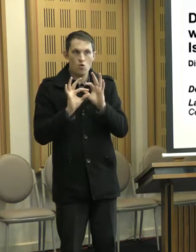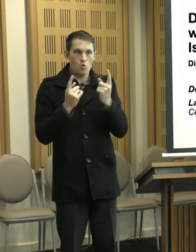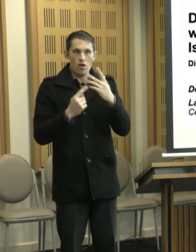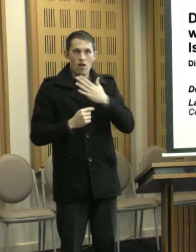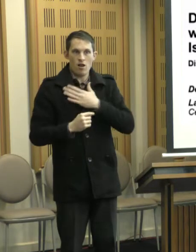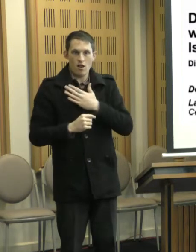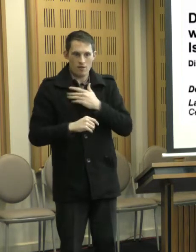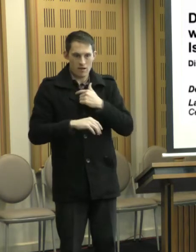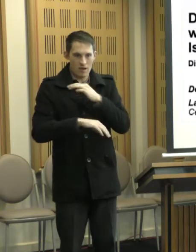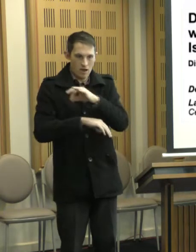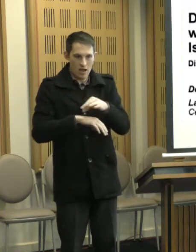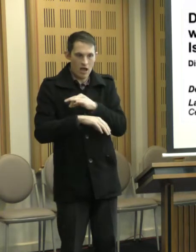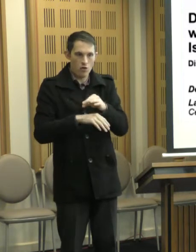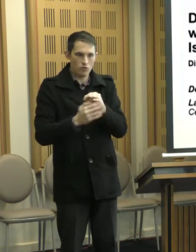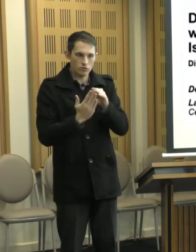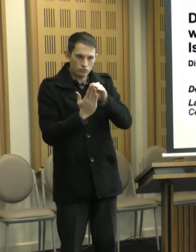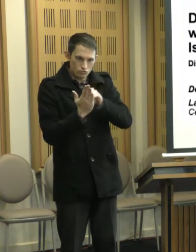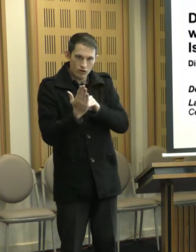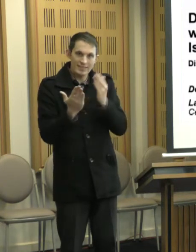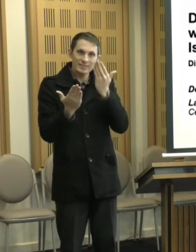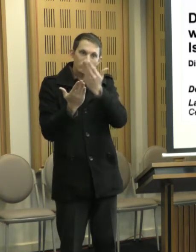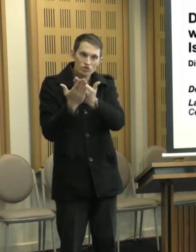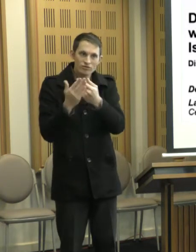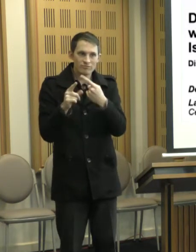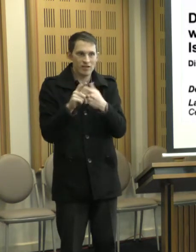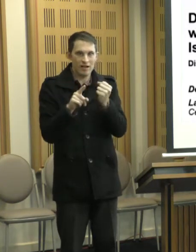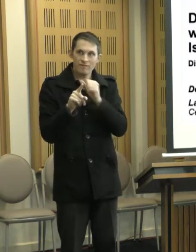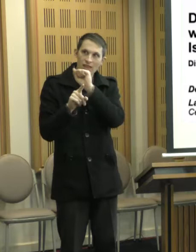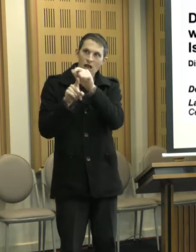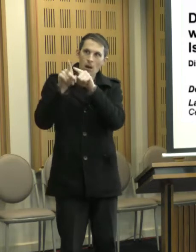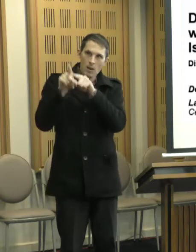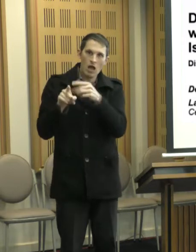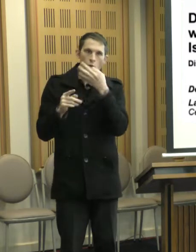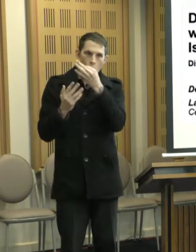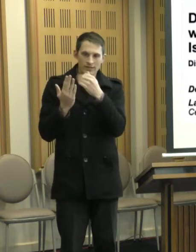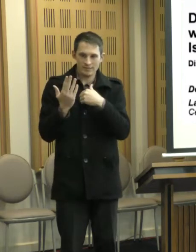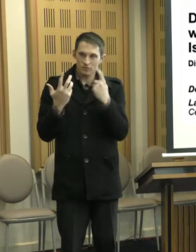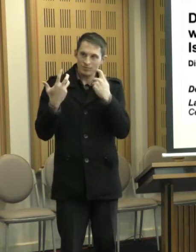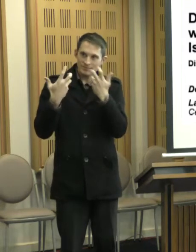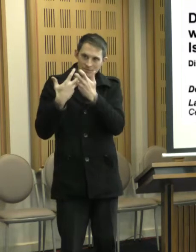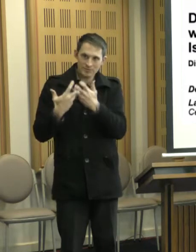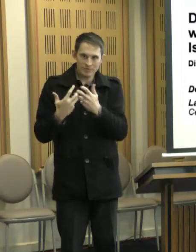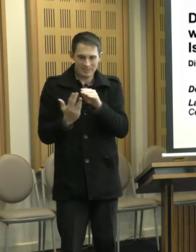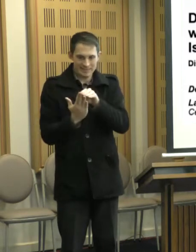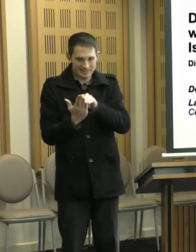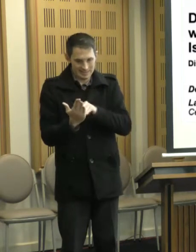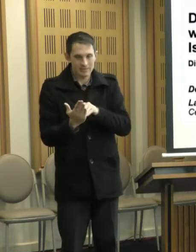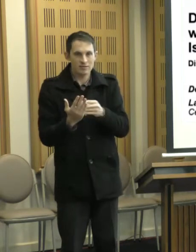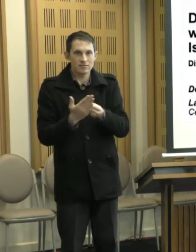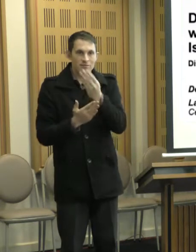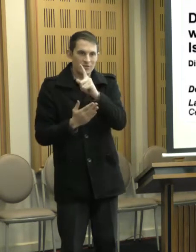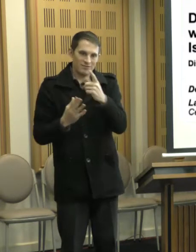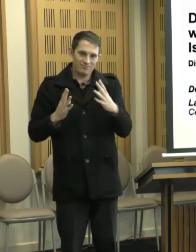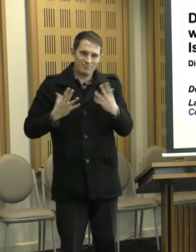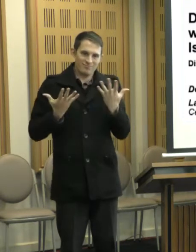to spend writing submissions and meeting compliance requests. Uh, however, that's the nature of the beast. Um, I